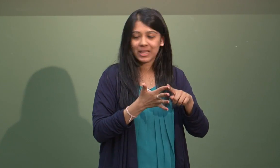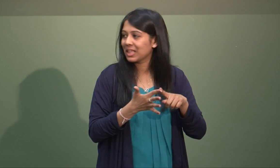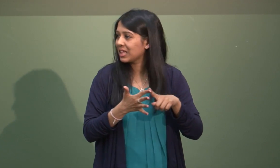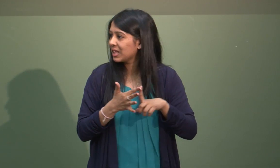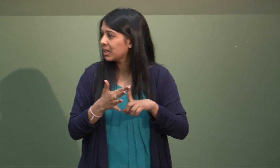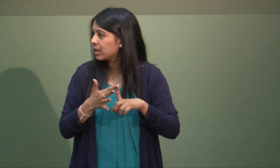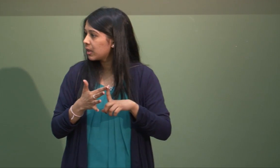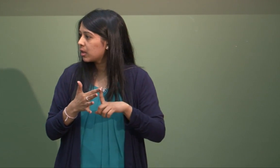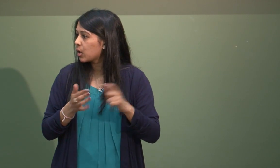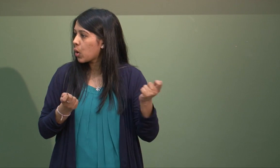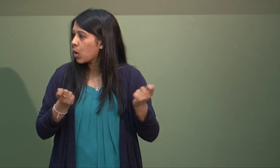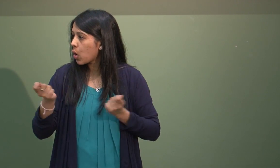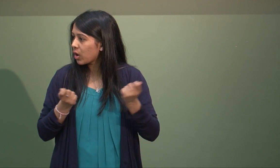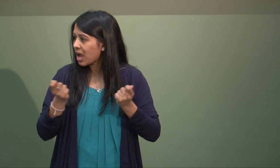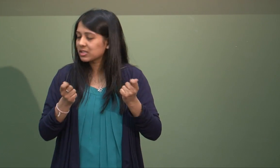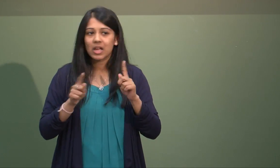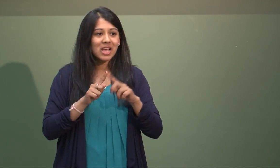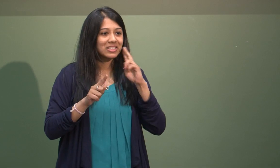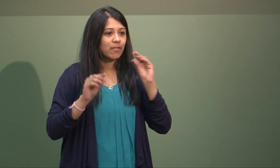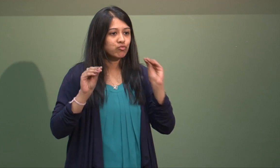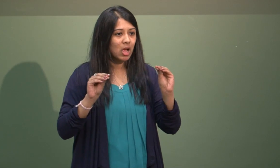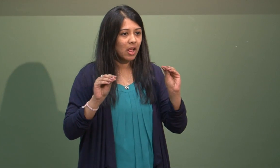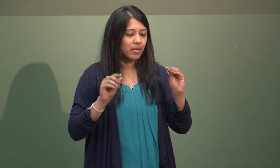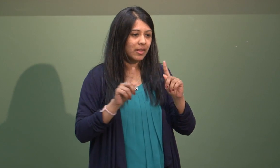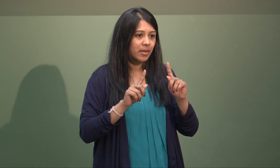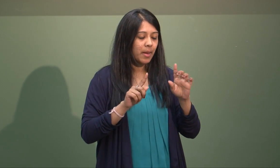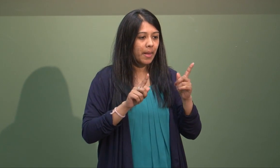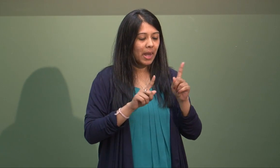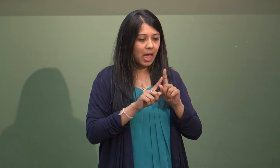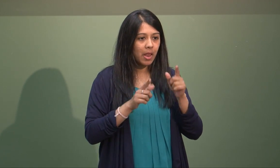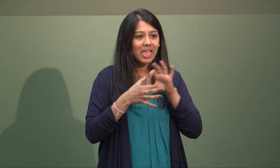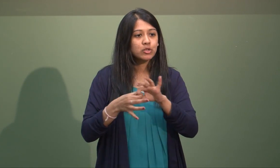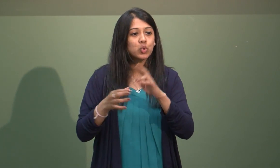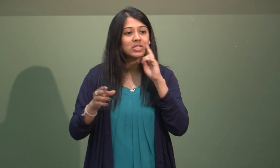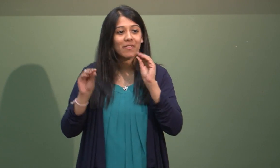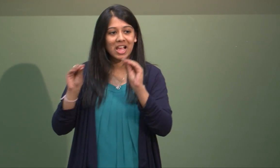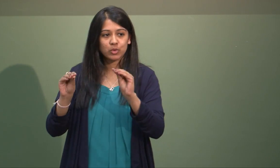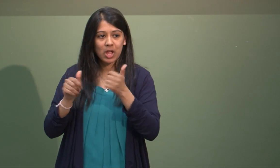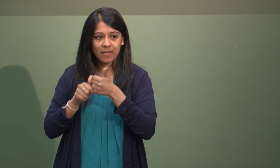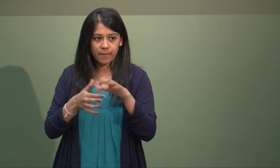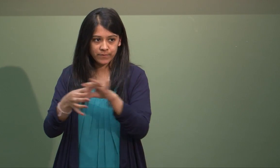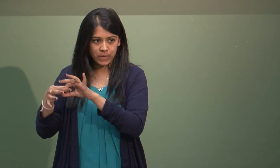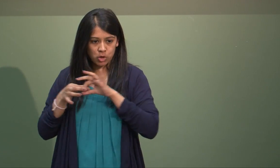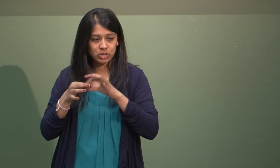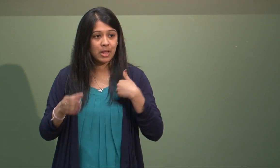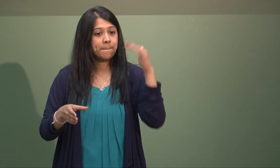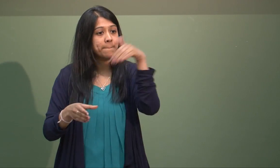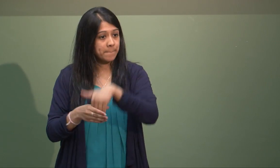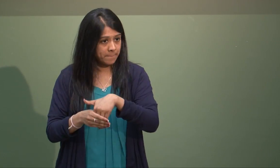BME, Black Minority and Ethnic Coordinator. And that's linked with Deaf Education